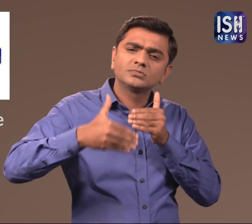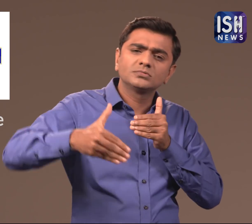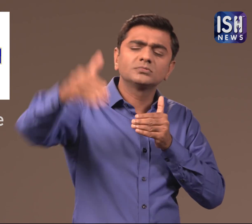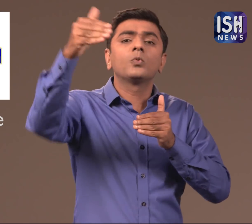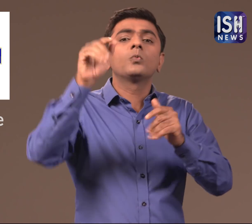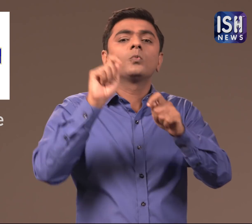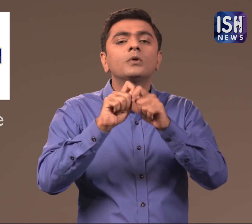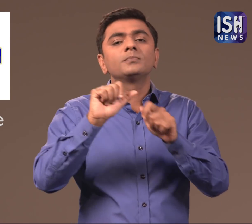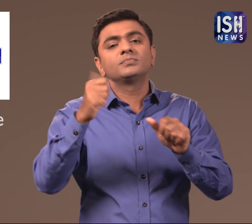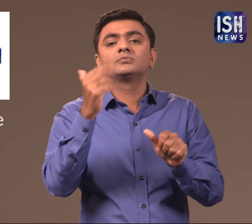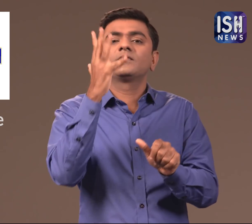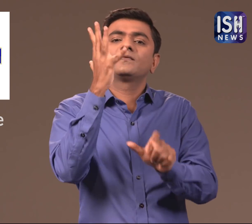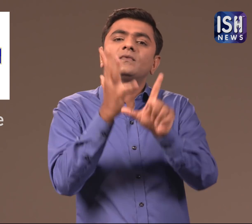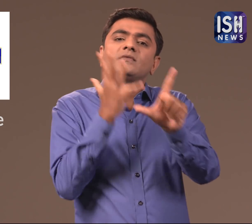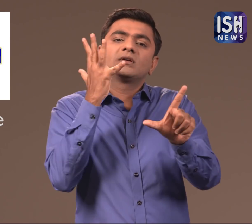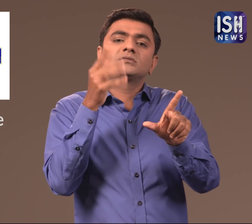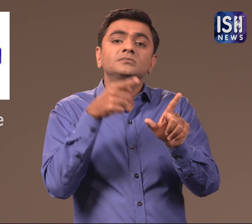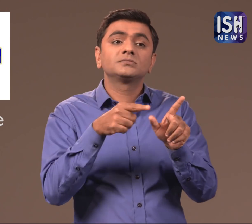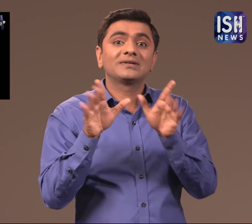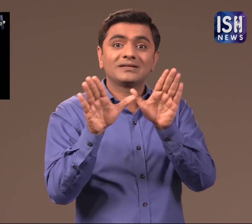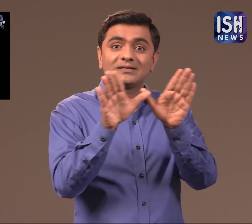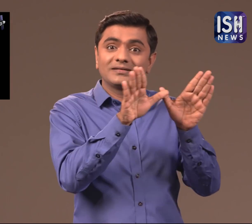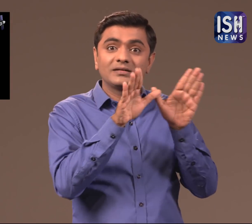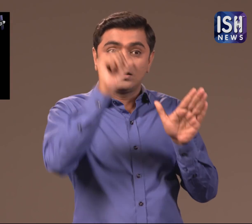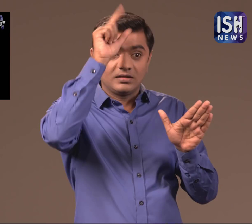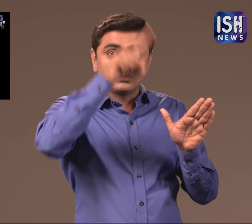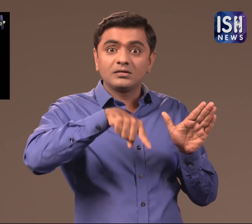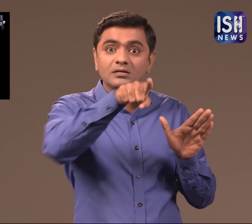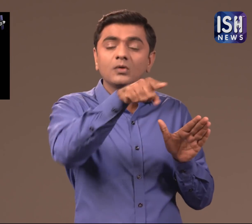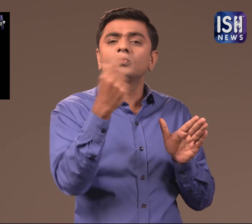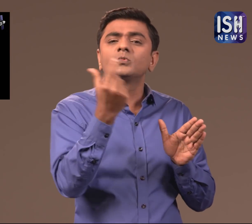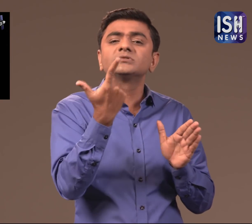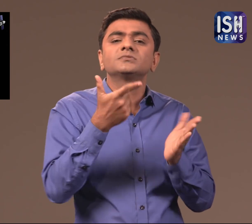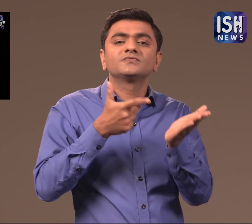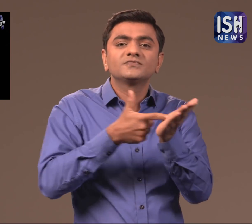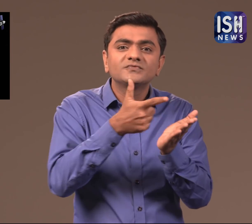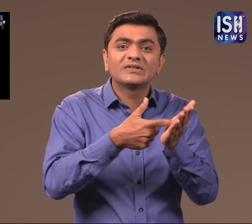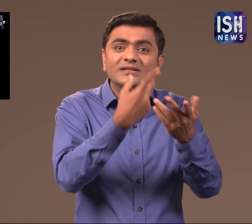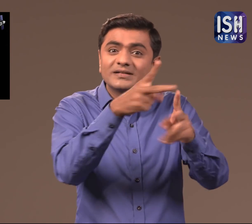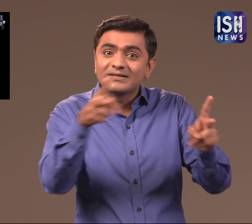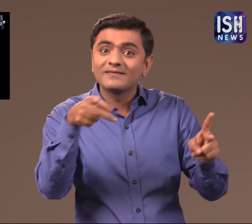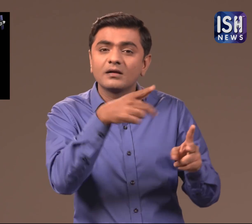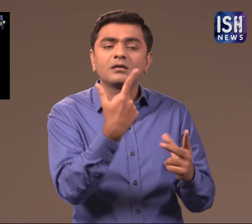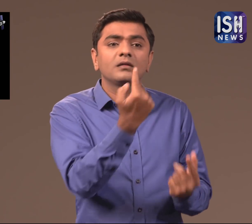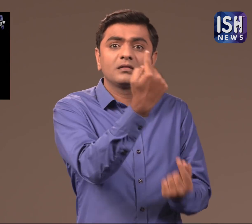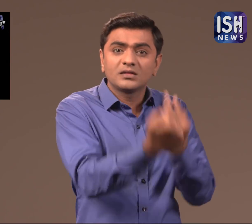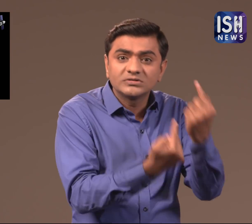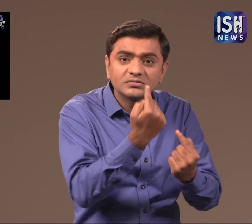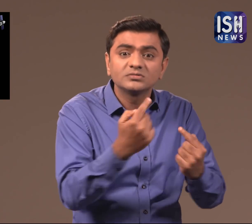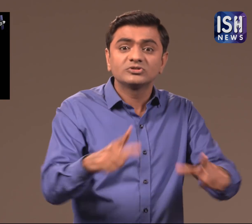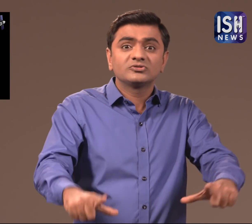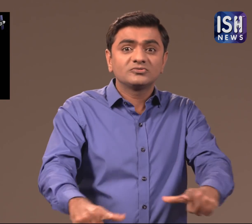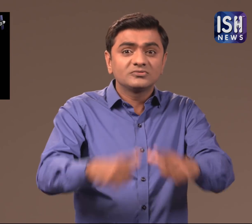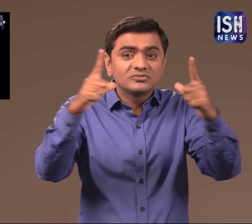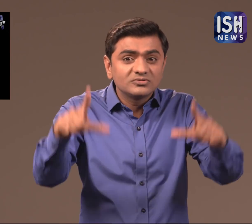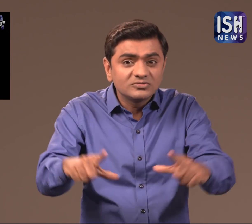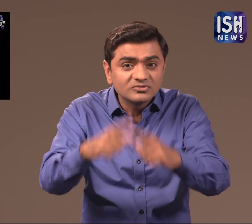This satellite will have a life of 5 years. In India, the satellite will be used in fields such as